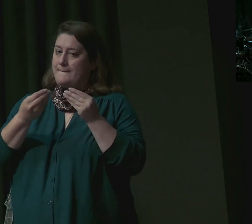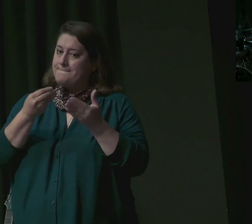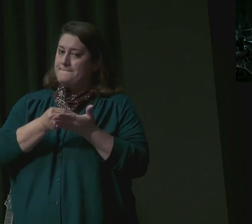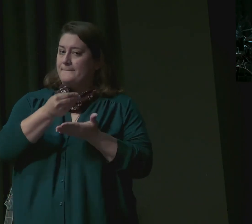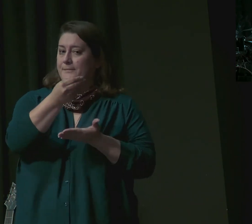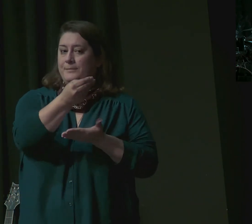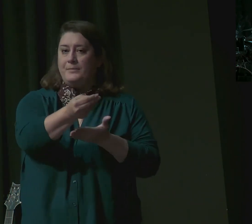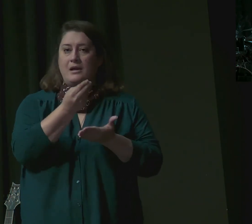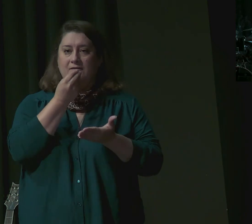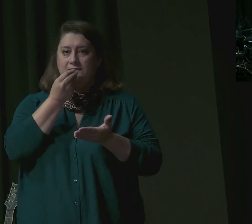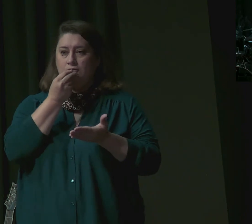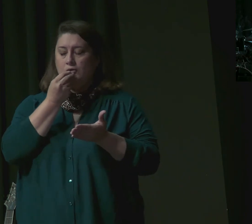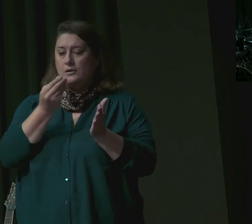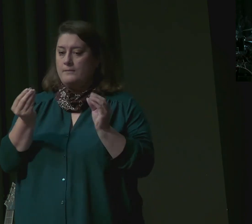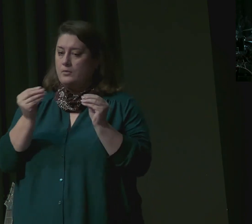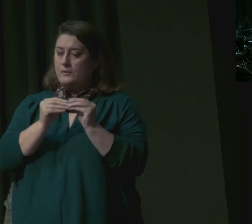solemnly warned us.